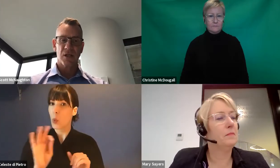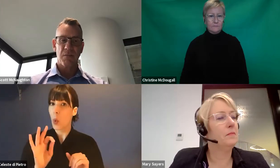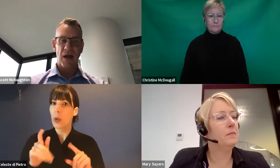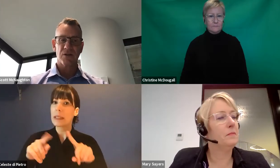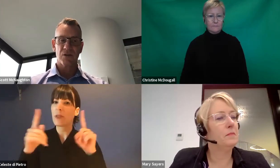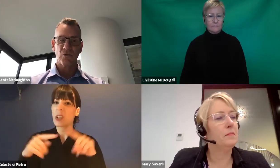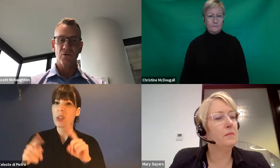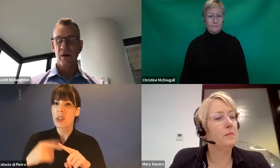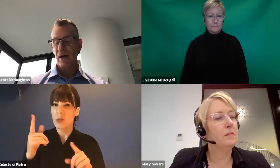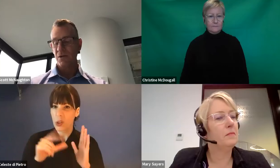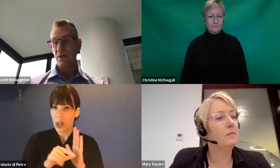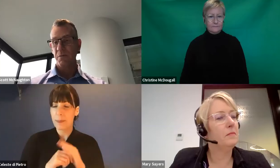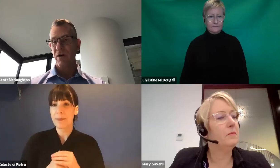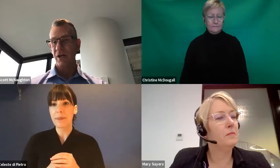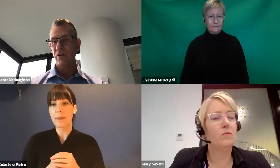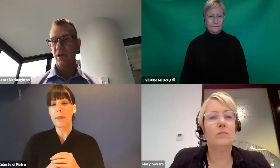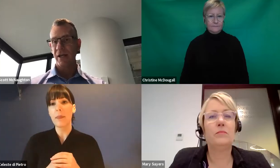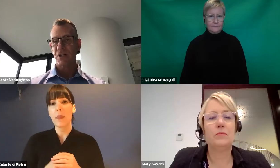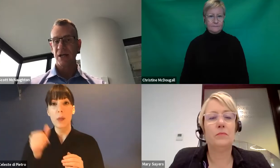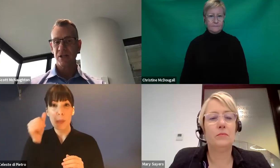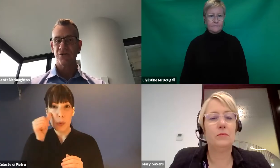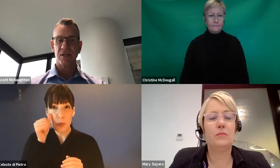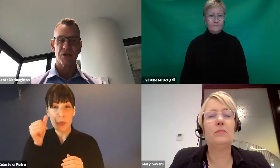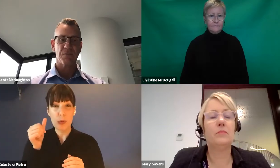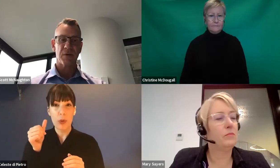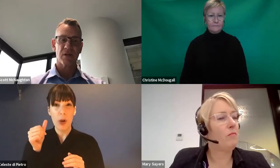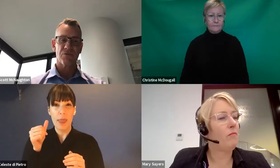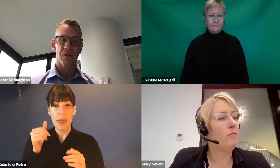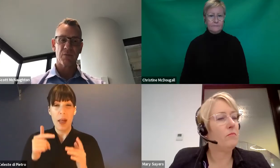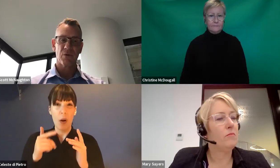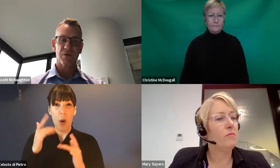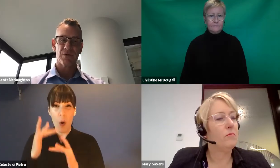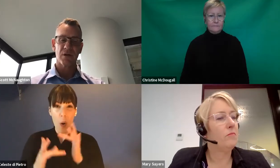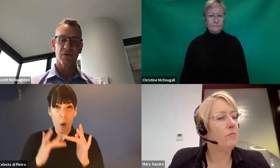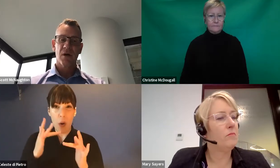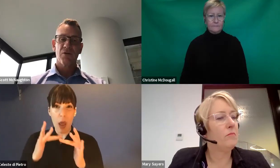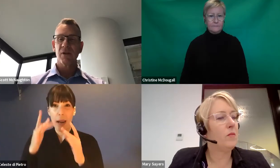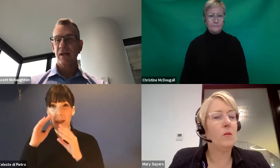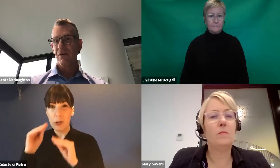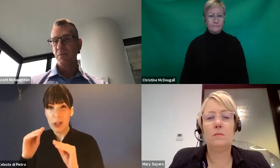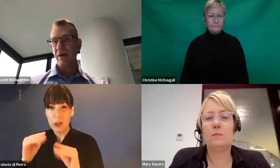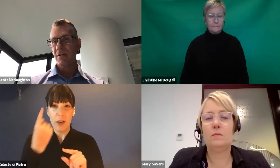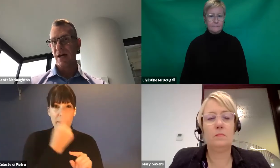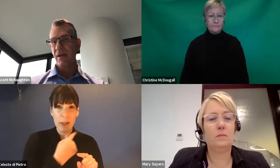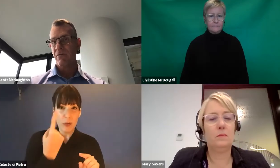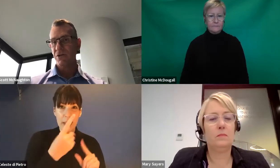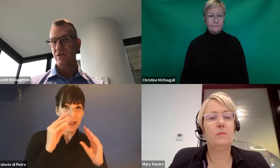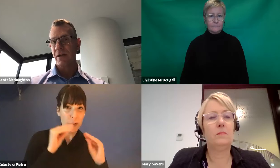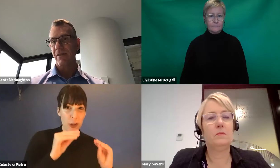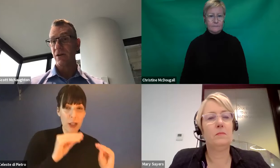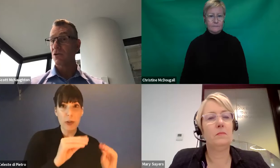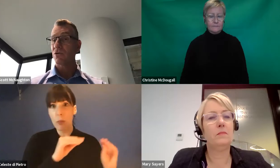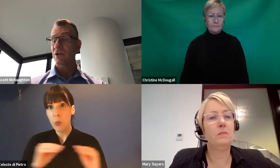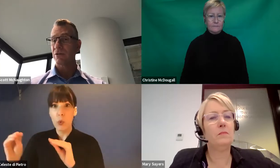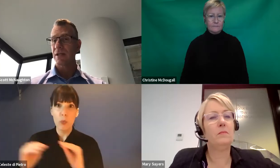transitioning back to school, as well as providing online education, the transition period is really important. So really encourage parents out there and